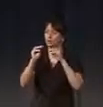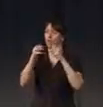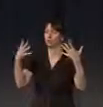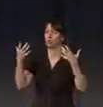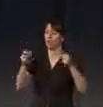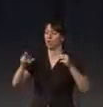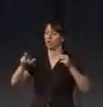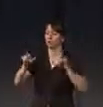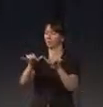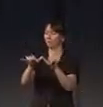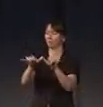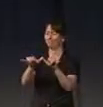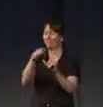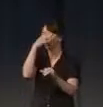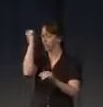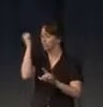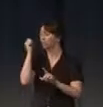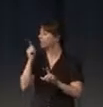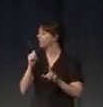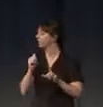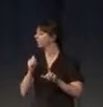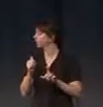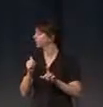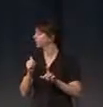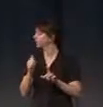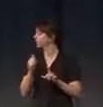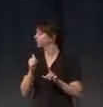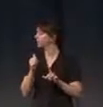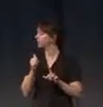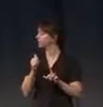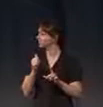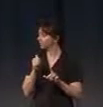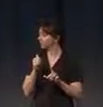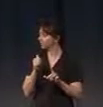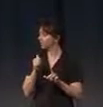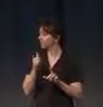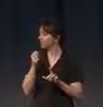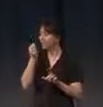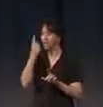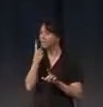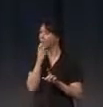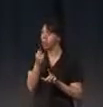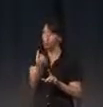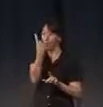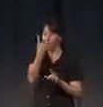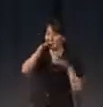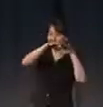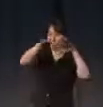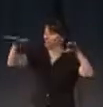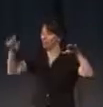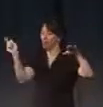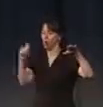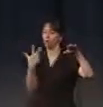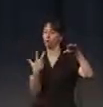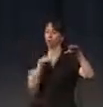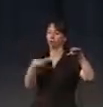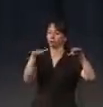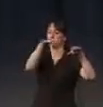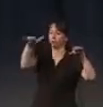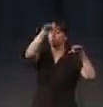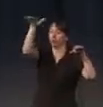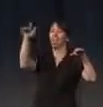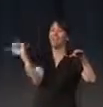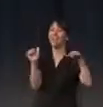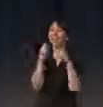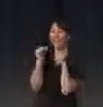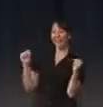And at the same time, it's not one layer, but there are three layers. This mean it's kind of a lasagna, and we are